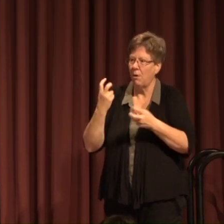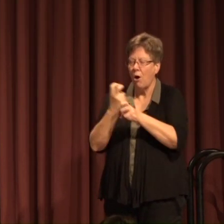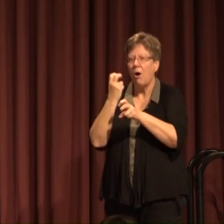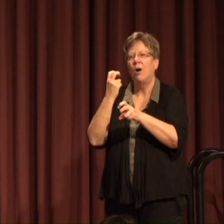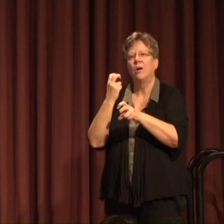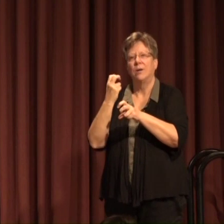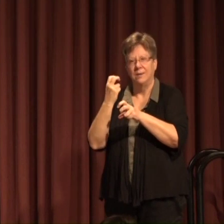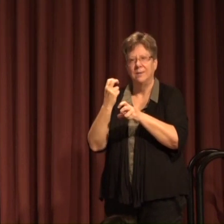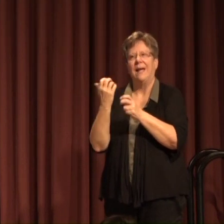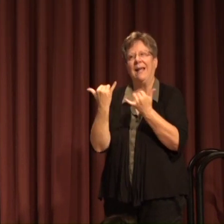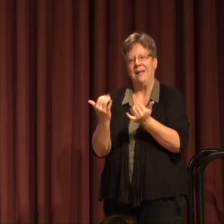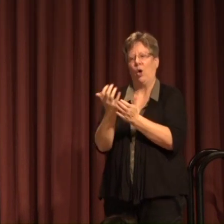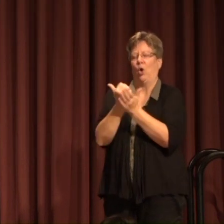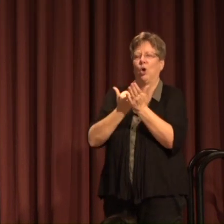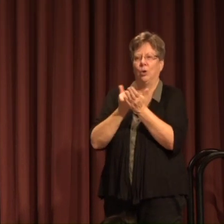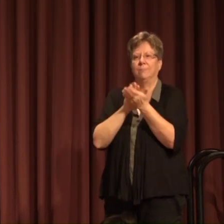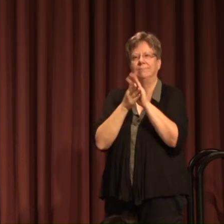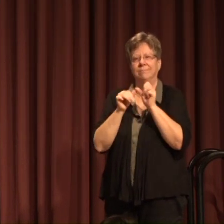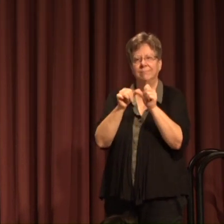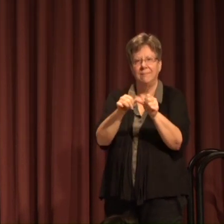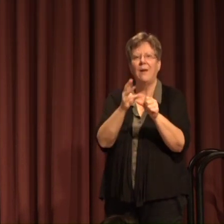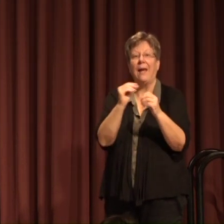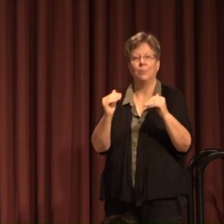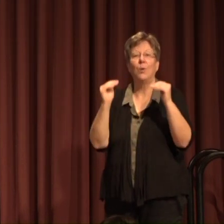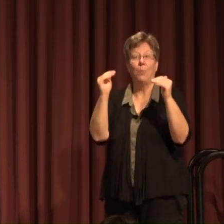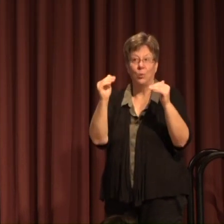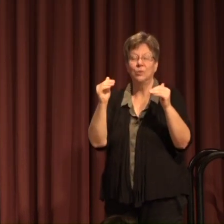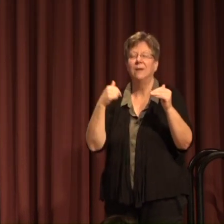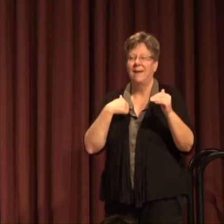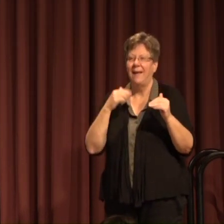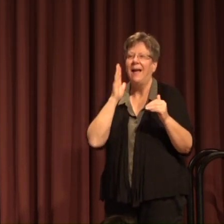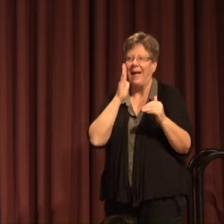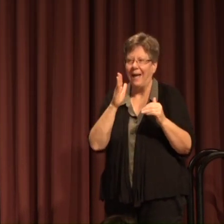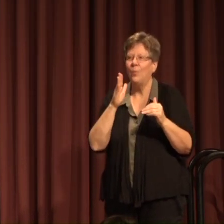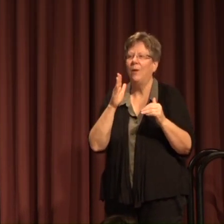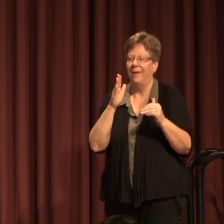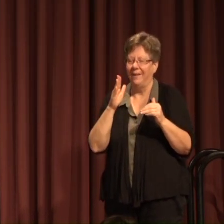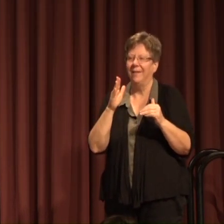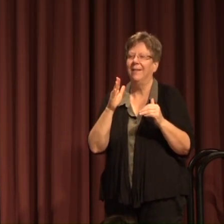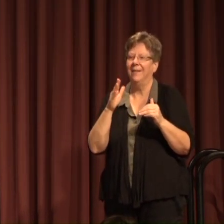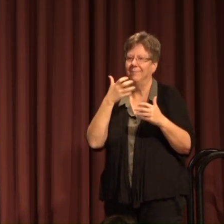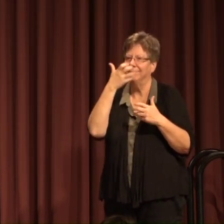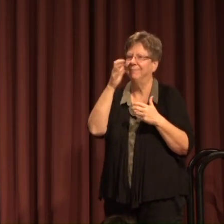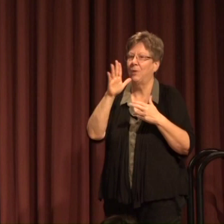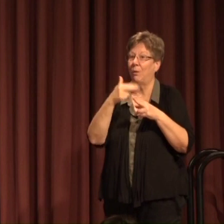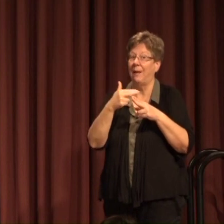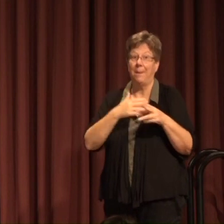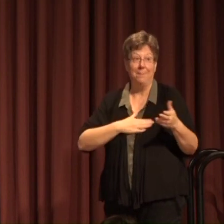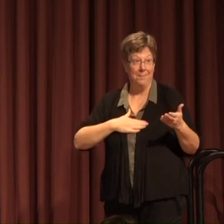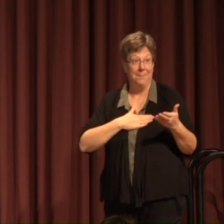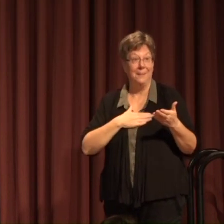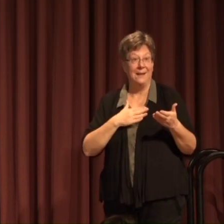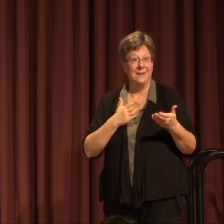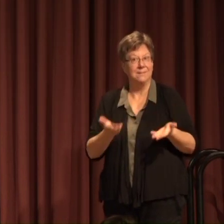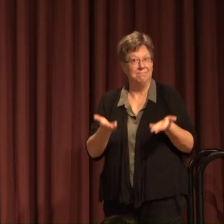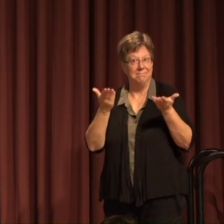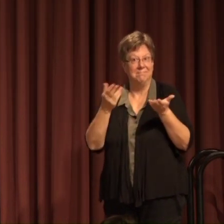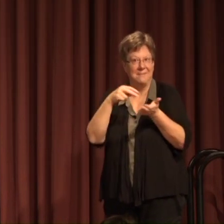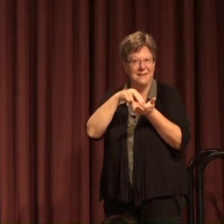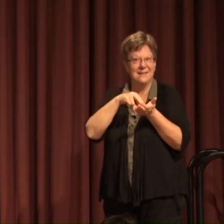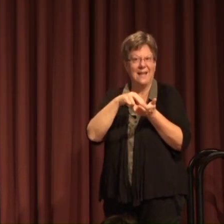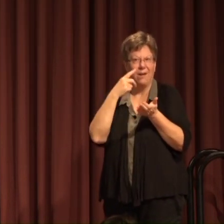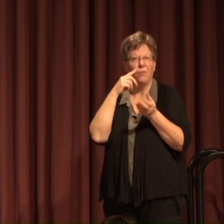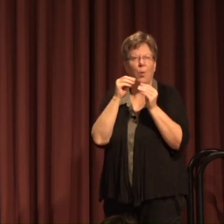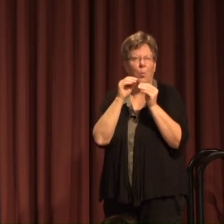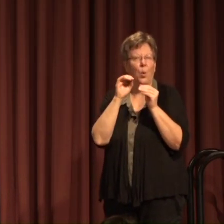earned the distinction of both tenure and promotion so I will call out your names and if you would remain standing for